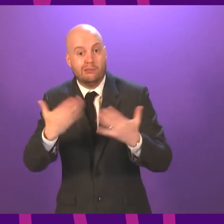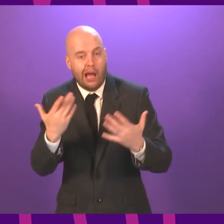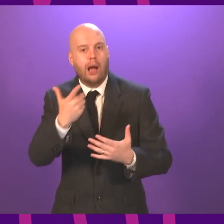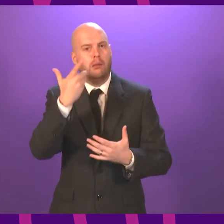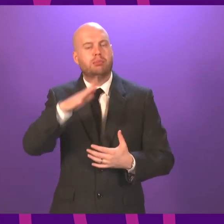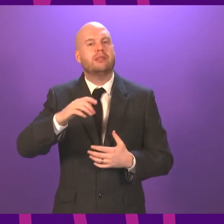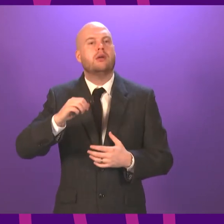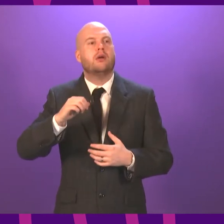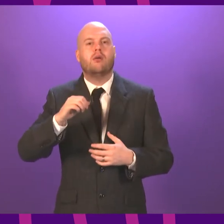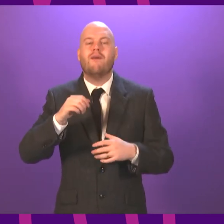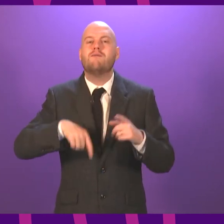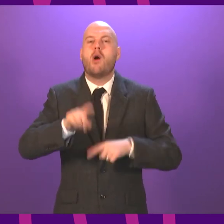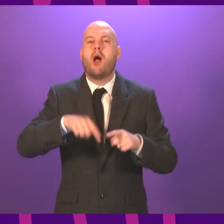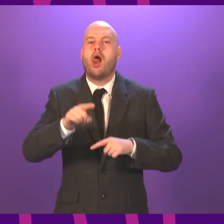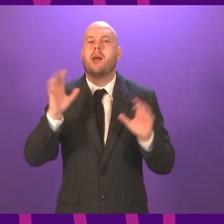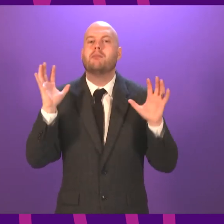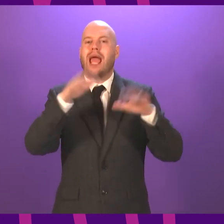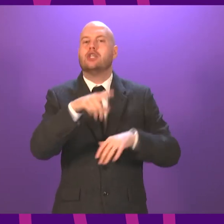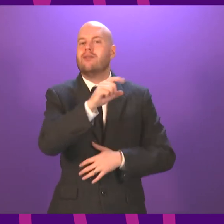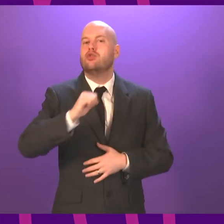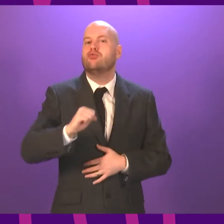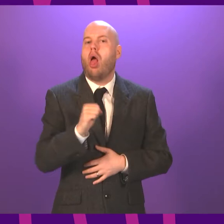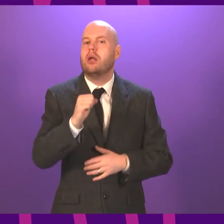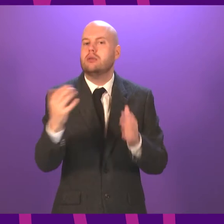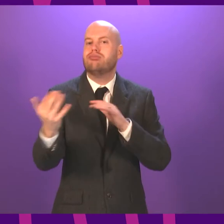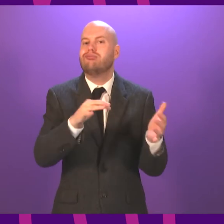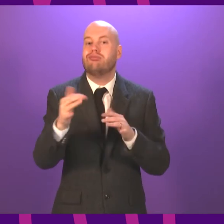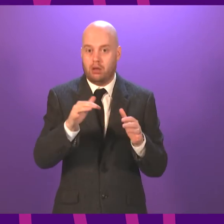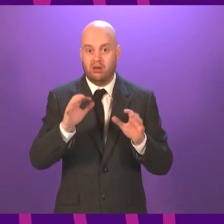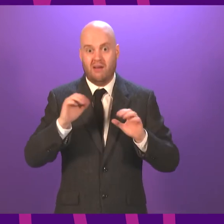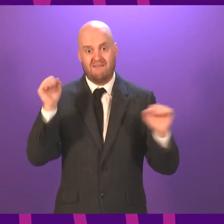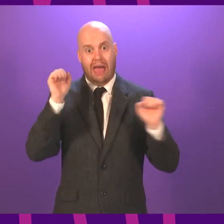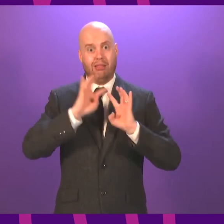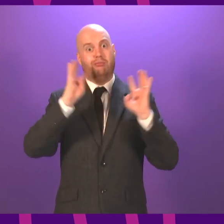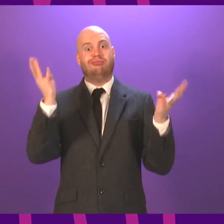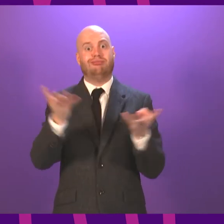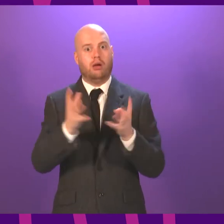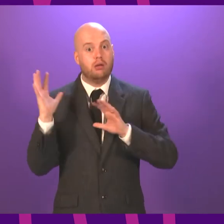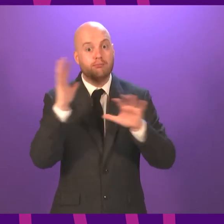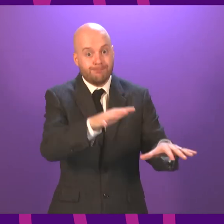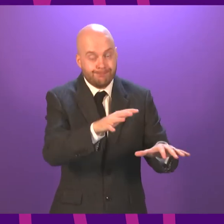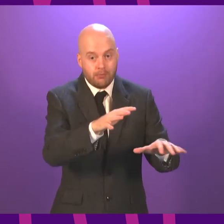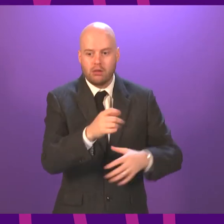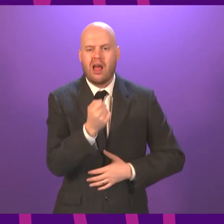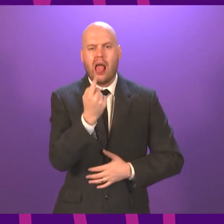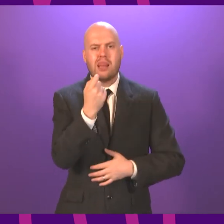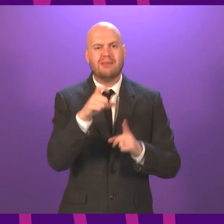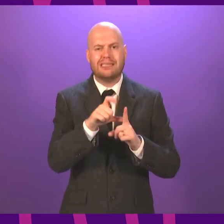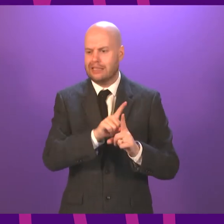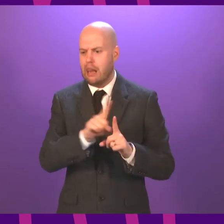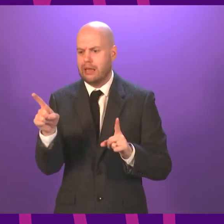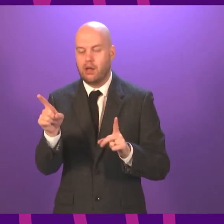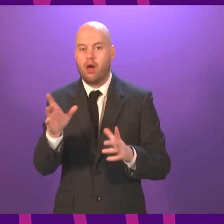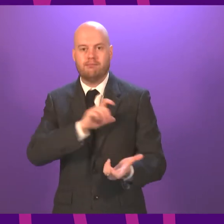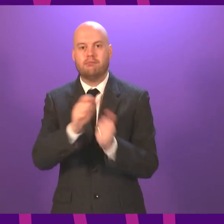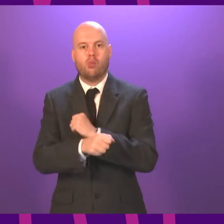stopping mass gatherings was not the best way to contain the virus. They were made illegal 11 days later by both governments. Untested